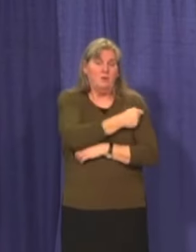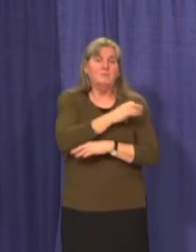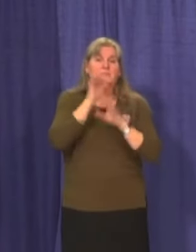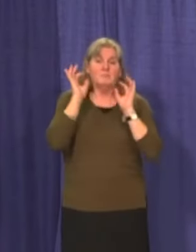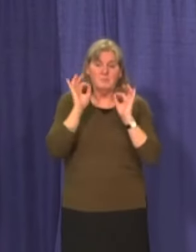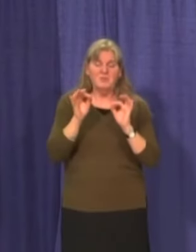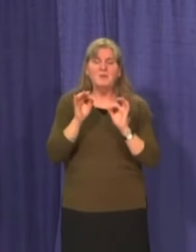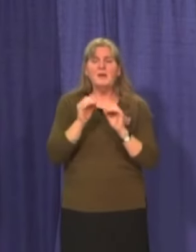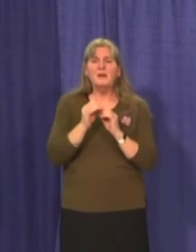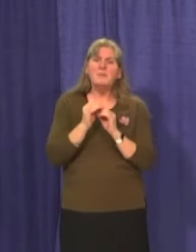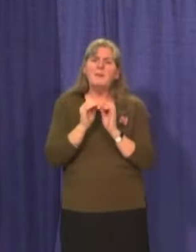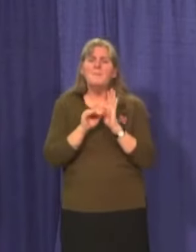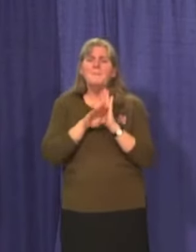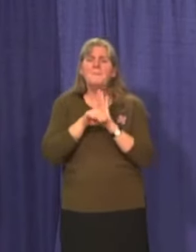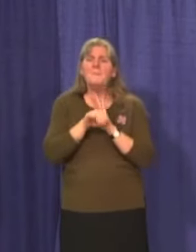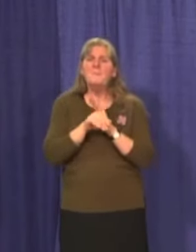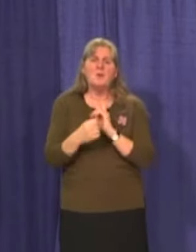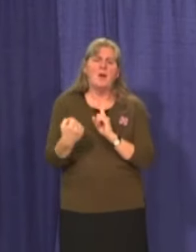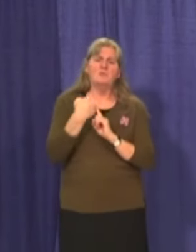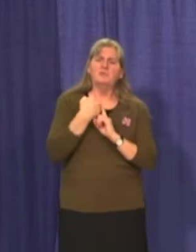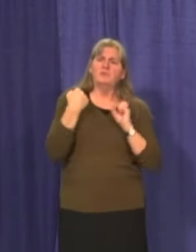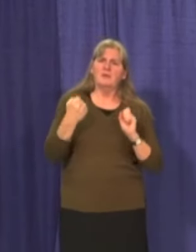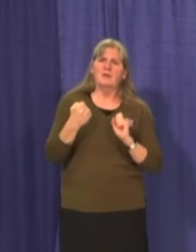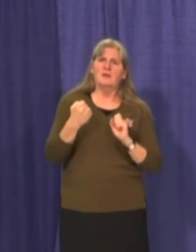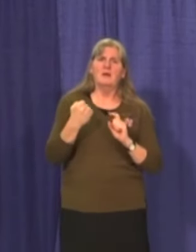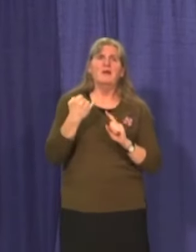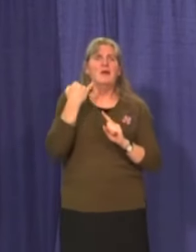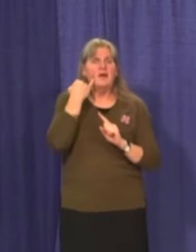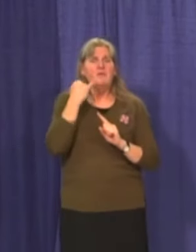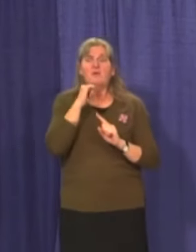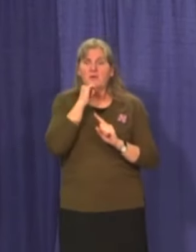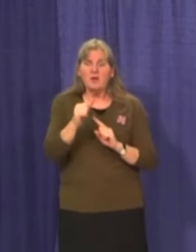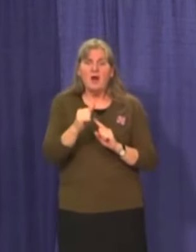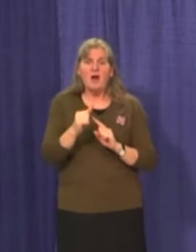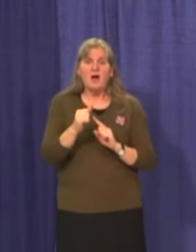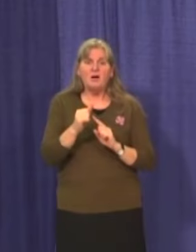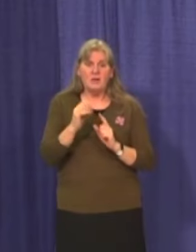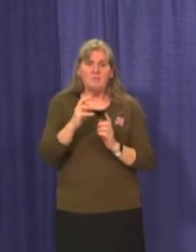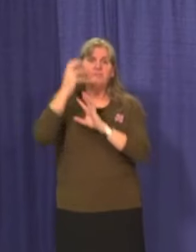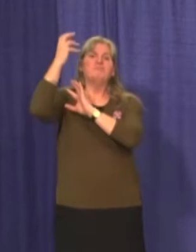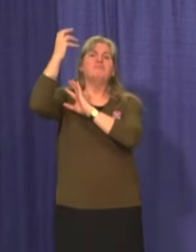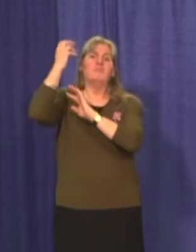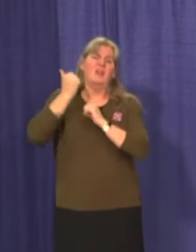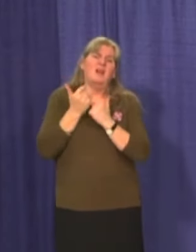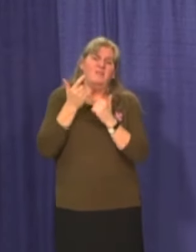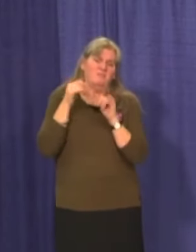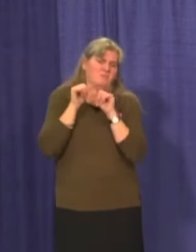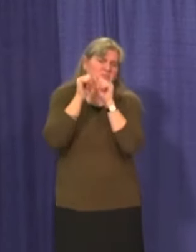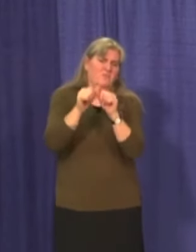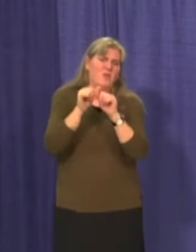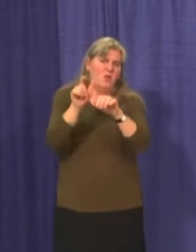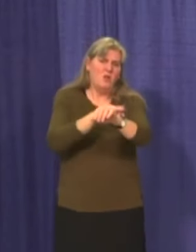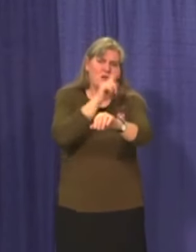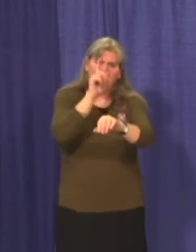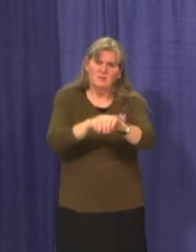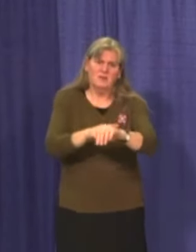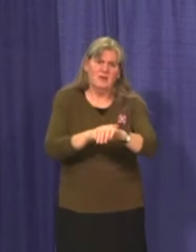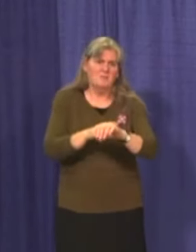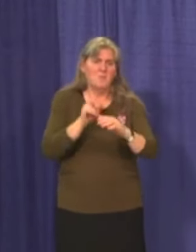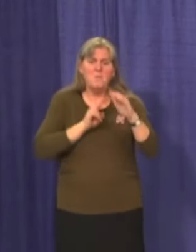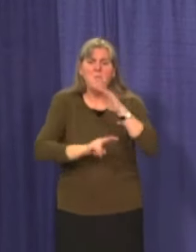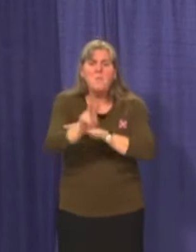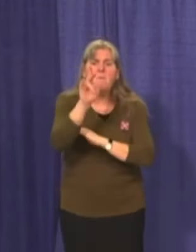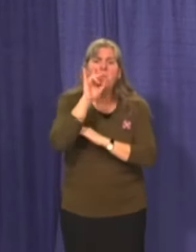threat to our lives and our livelihoods. If we don't take action in achieving immunity, there is no telling